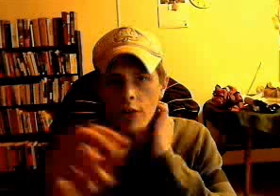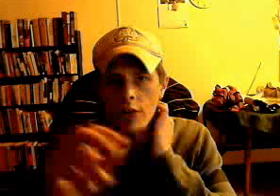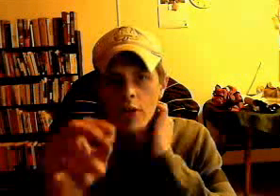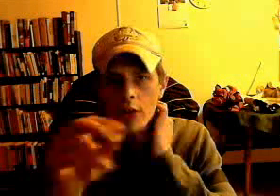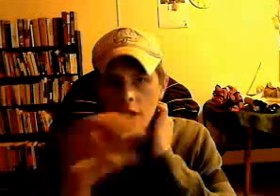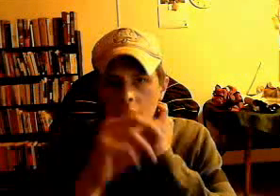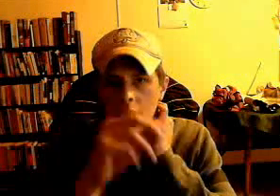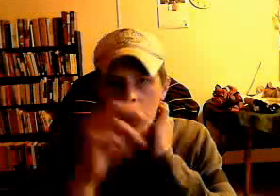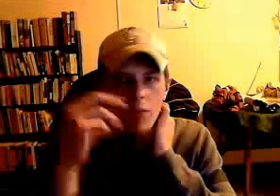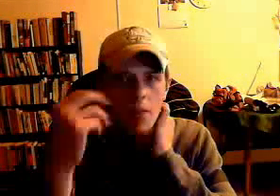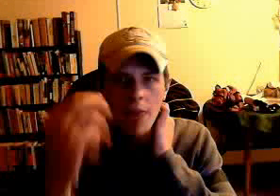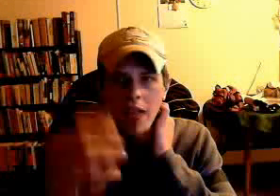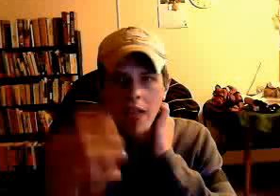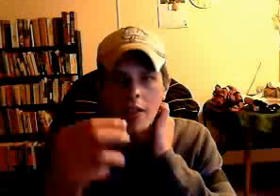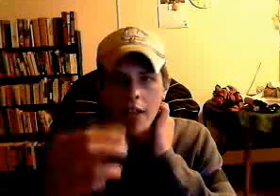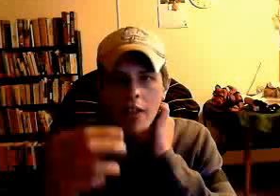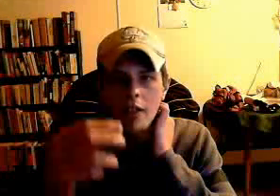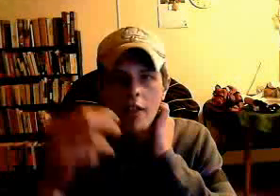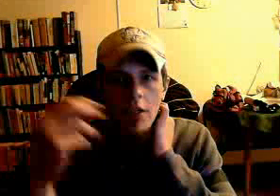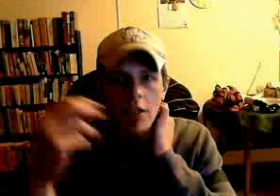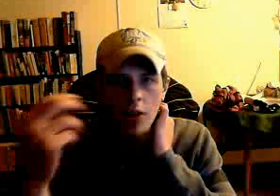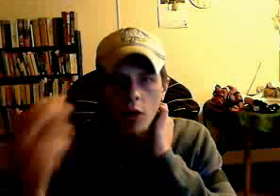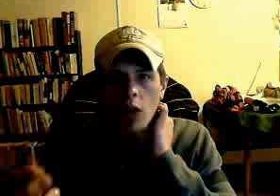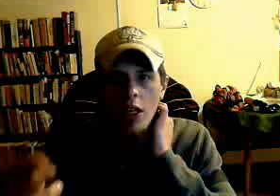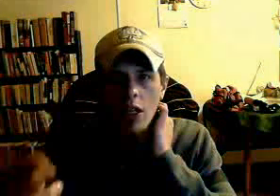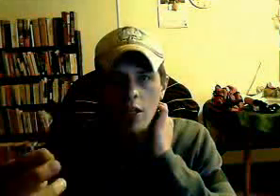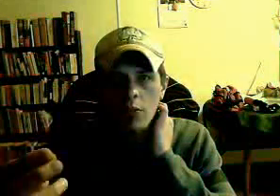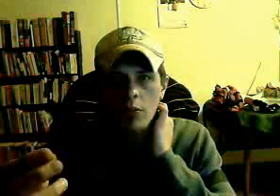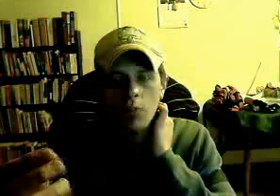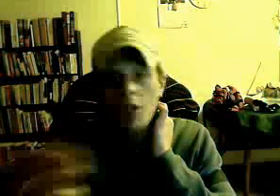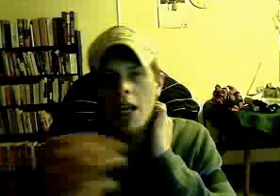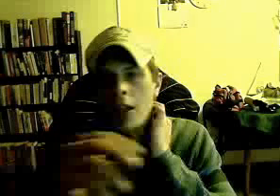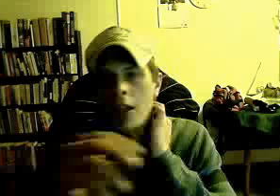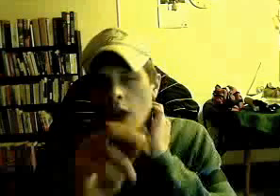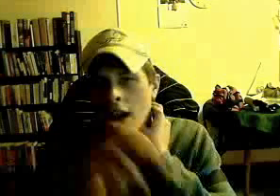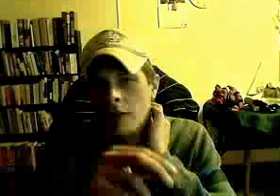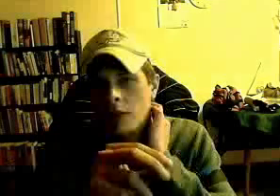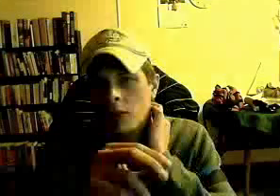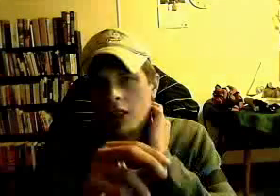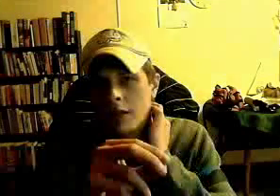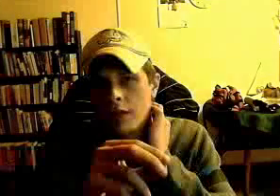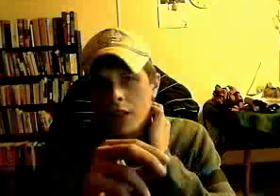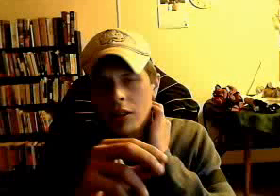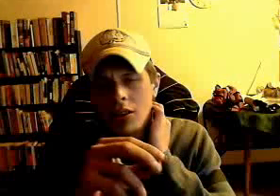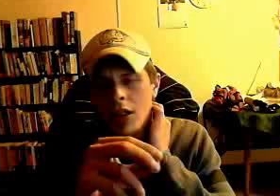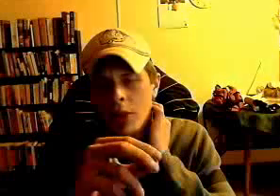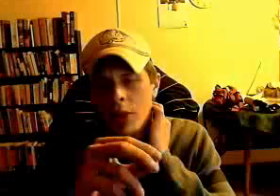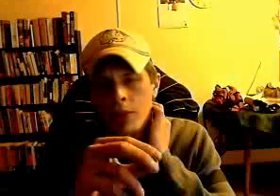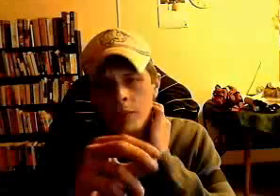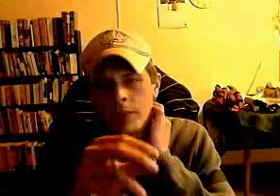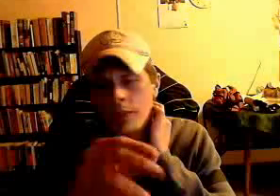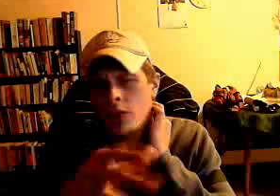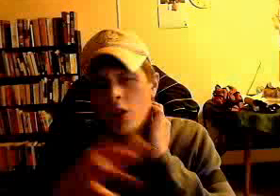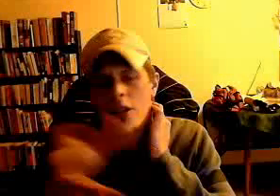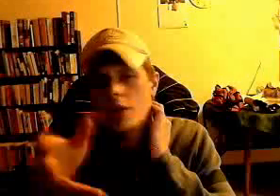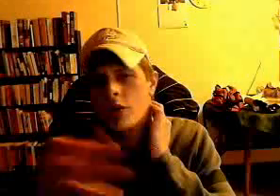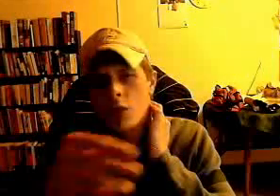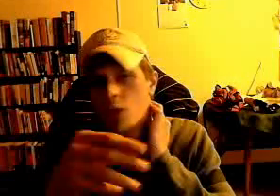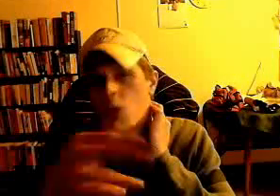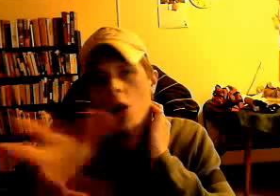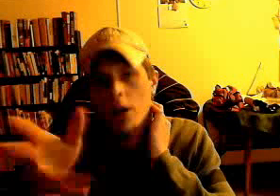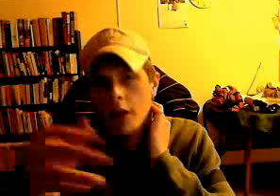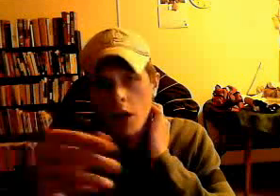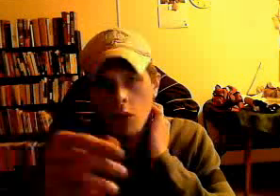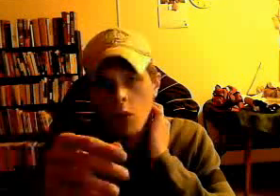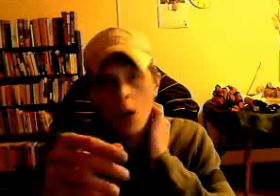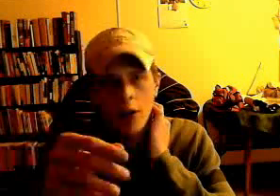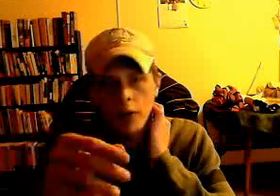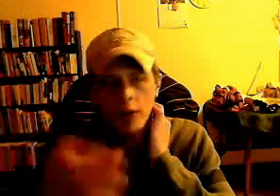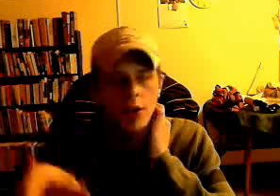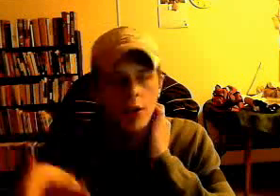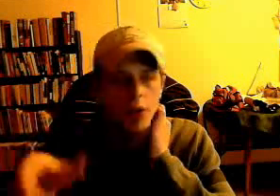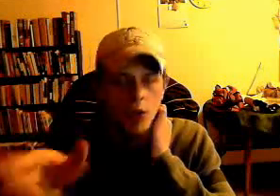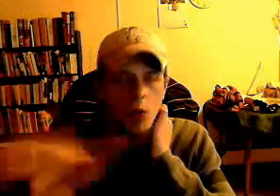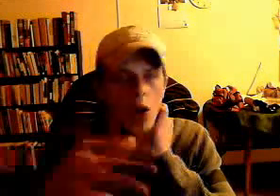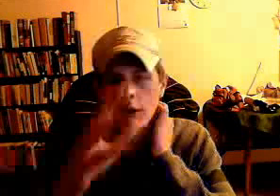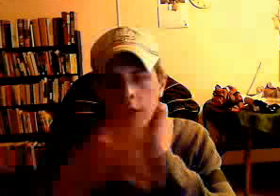that seem to make sense and are reasonable. But I don't have to believe that, you know, Jesus was walking on water and turning water into